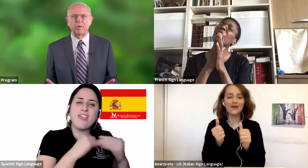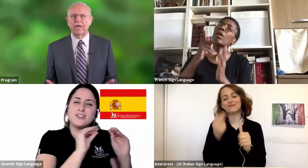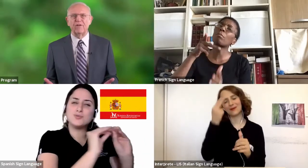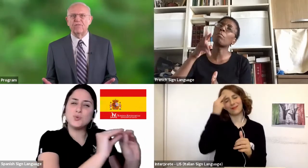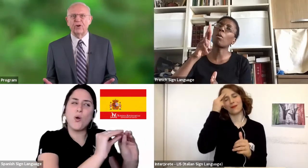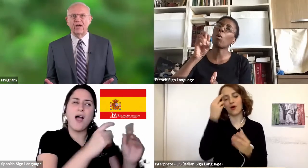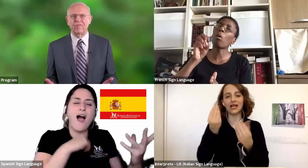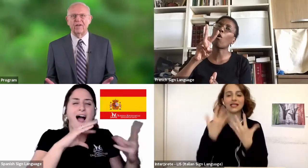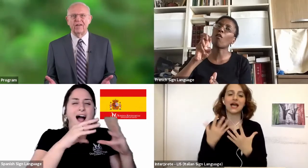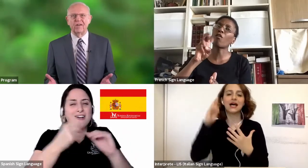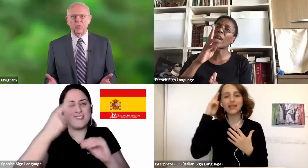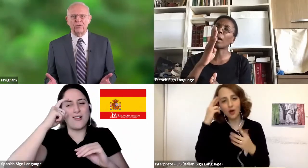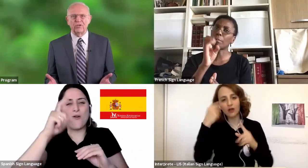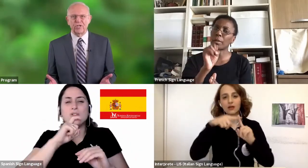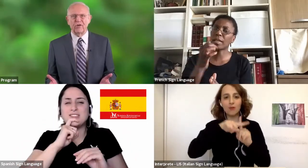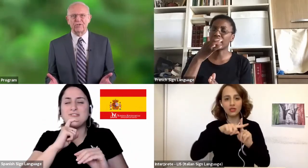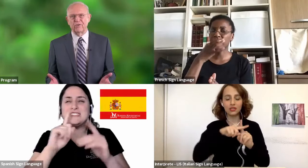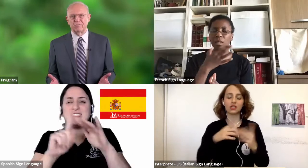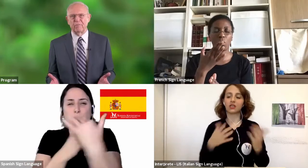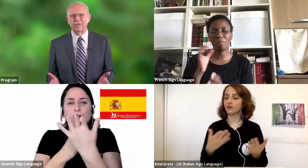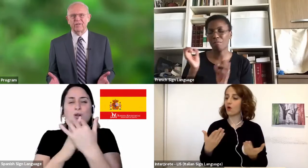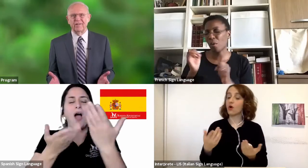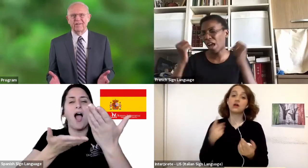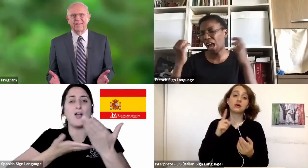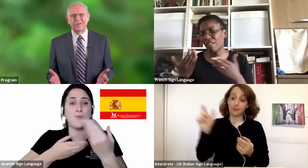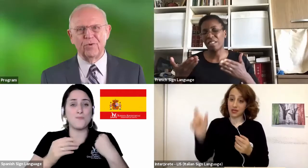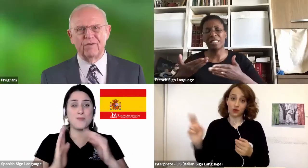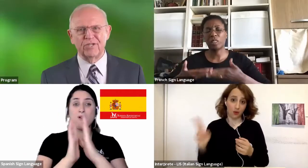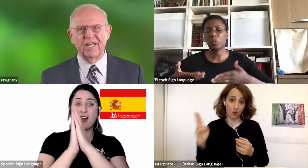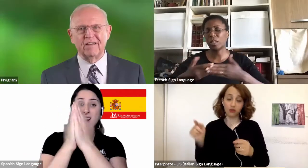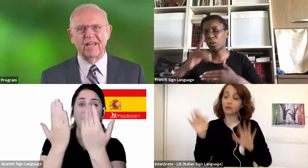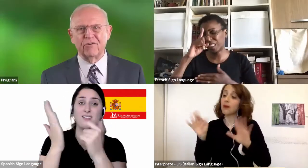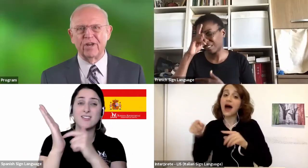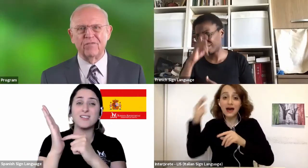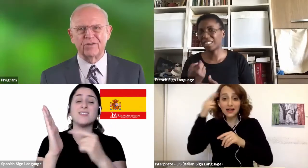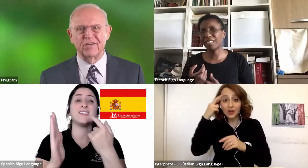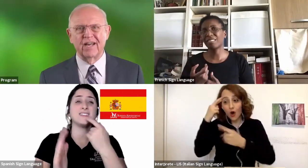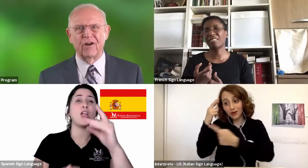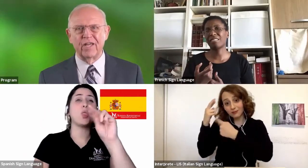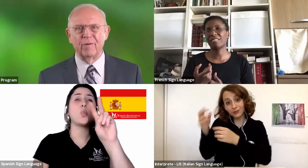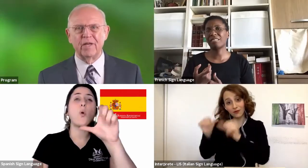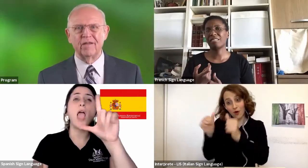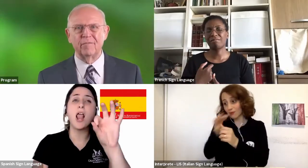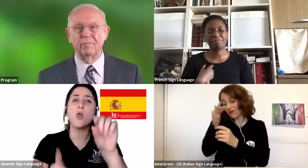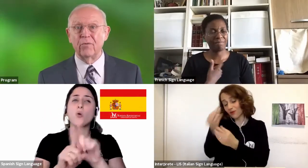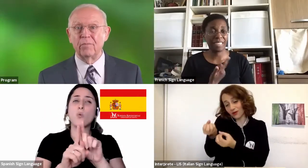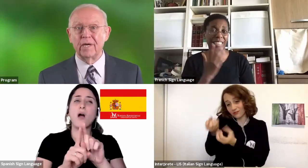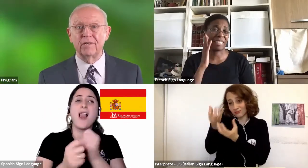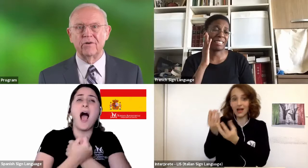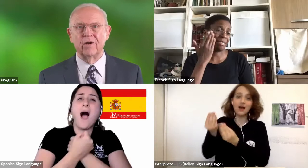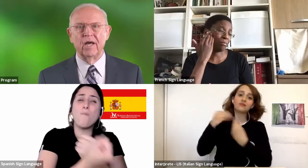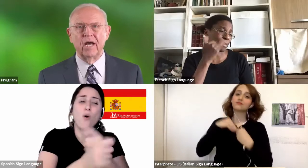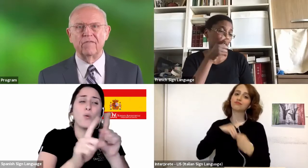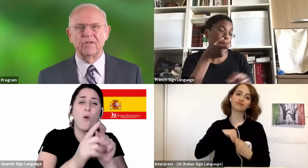price we pay for love. We should cherish those memories. We have seen that grief is not our enemy, but a